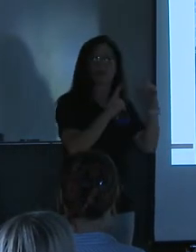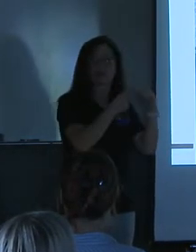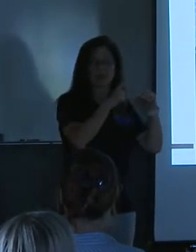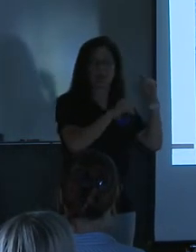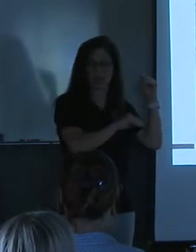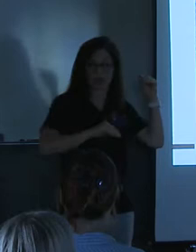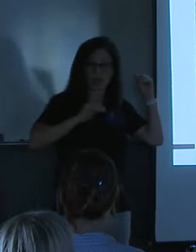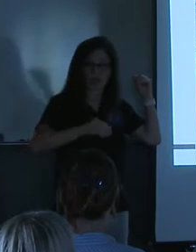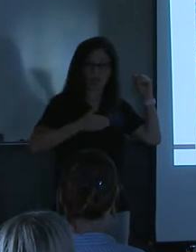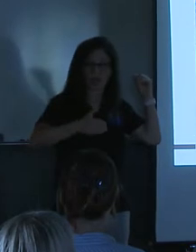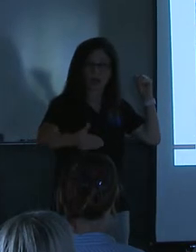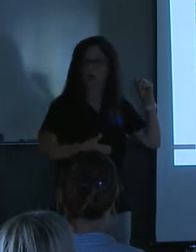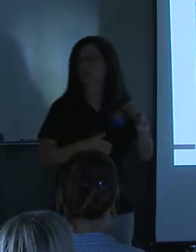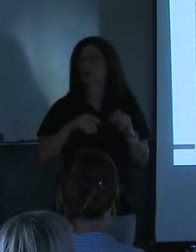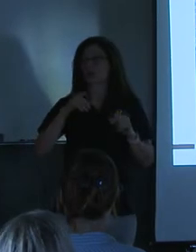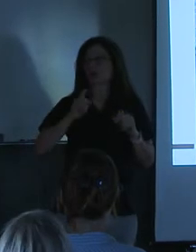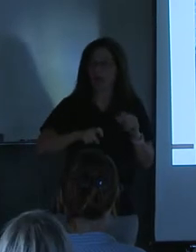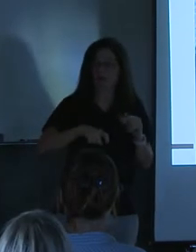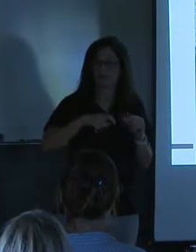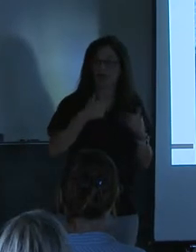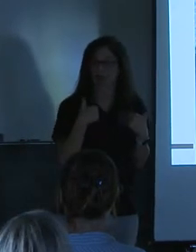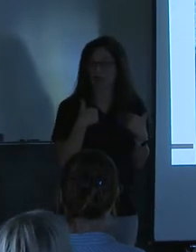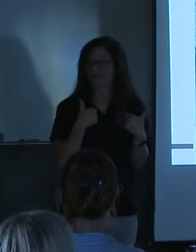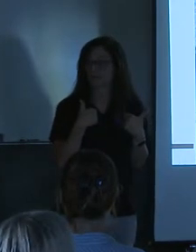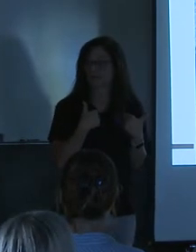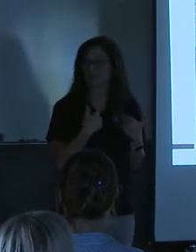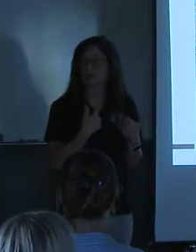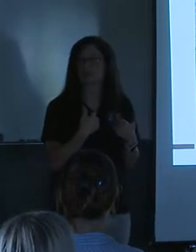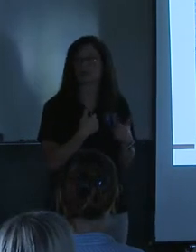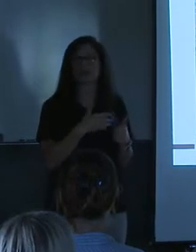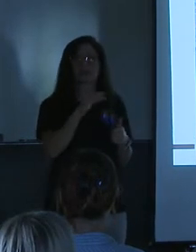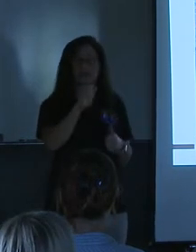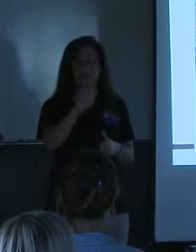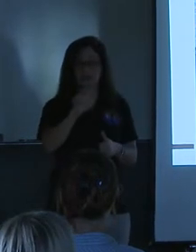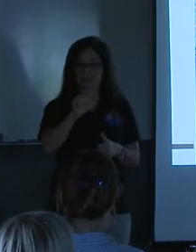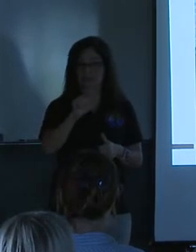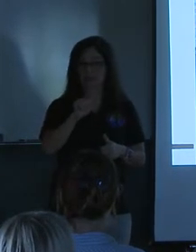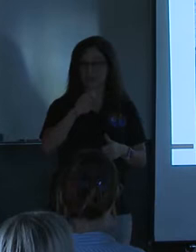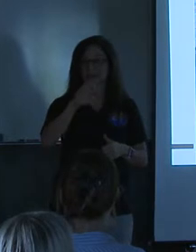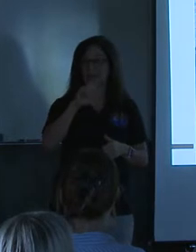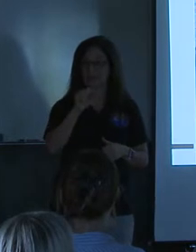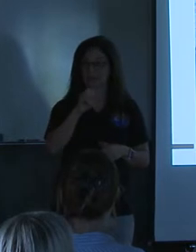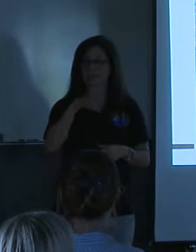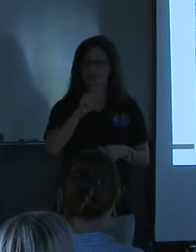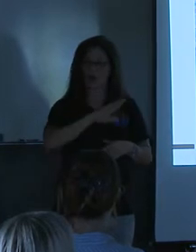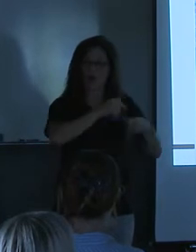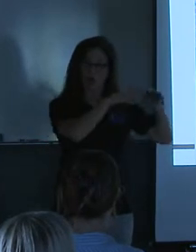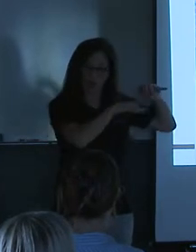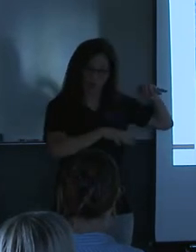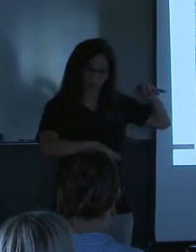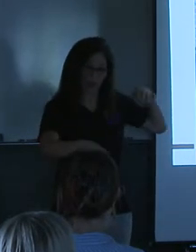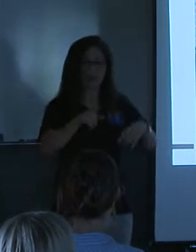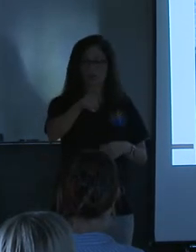way down. So you have to do it. You have to, you have to have a single, you have to have easements all the way through. Yes, and can